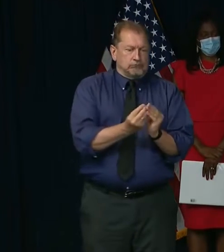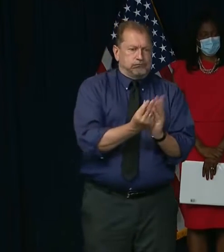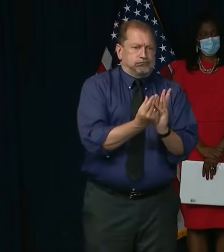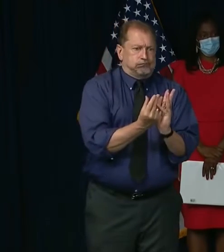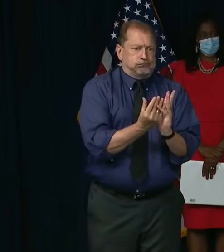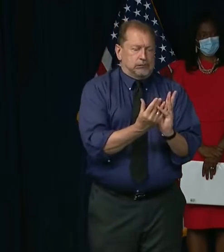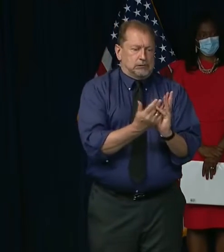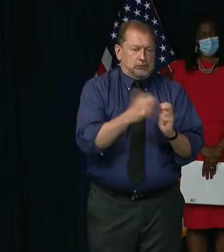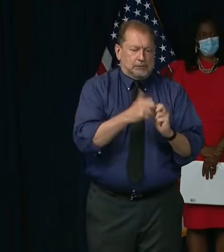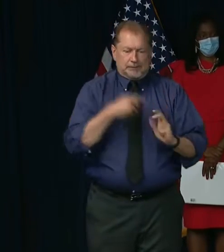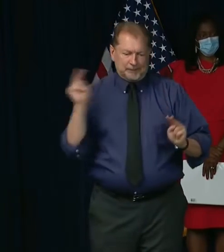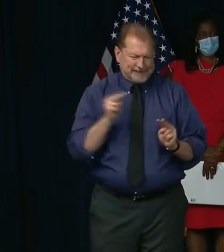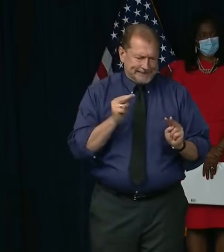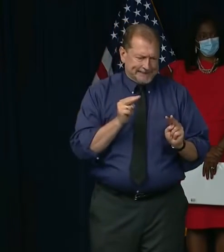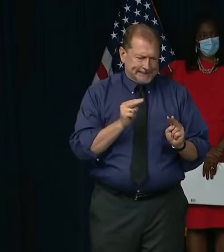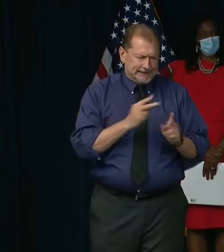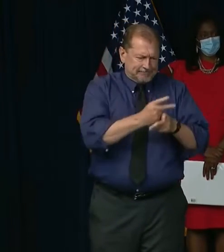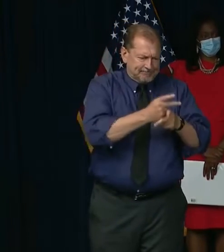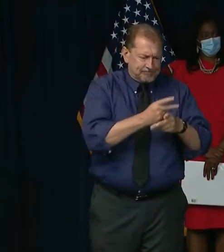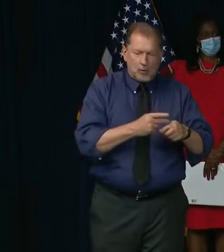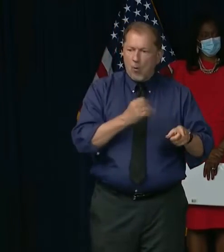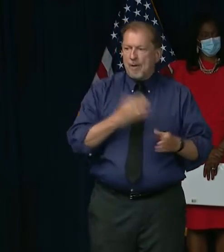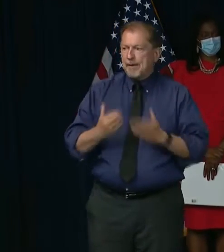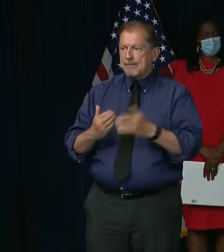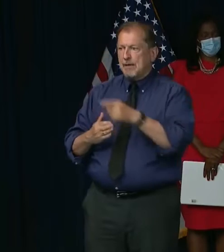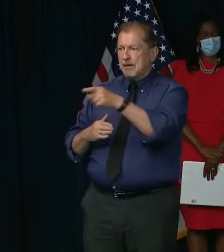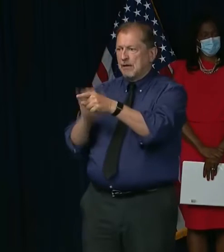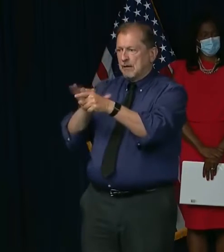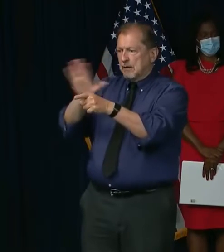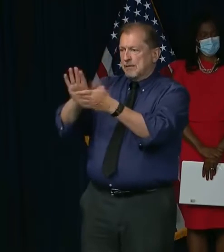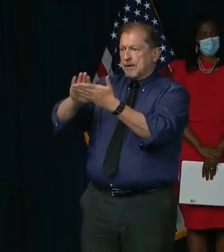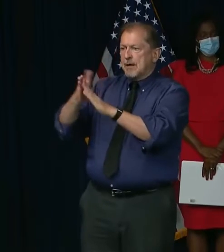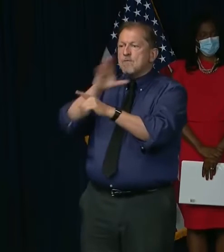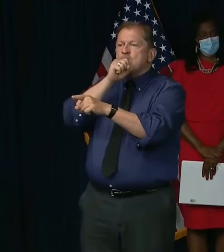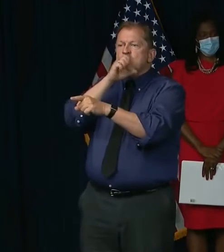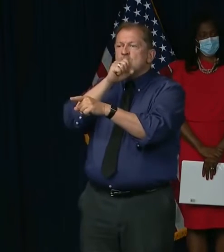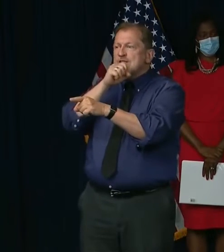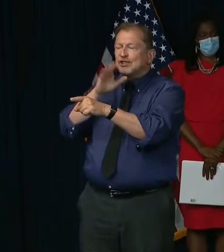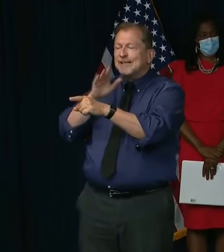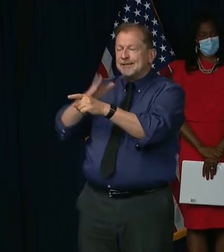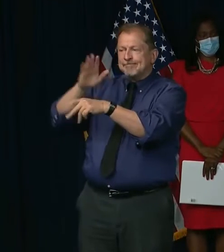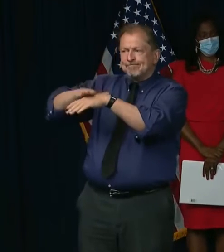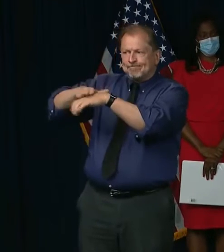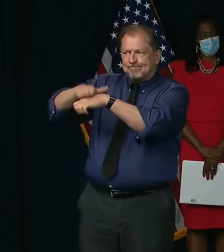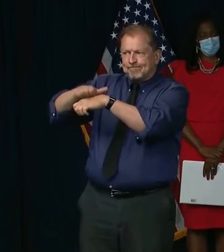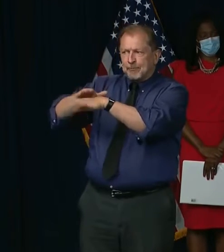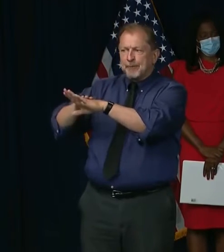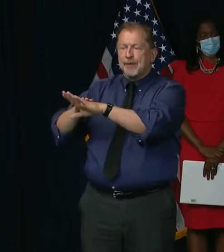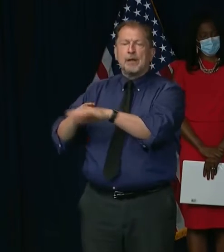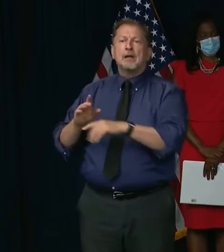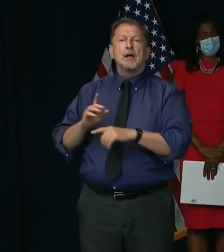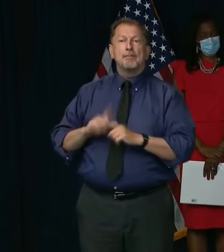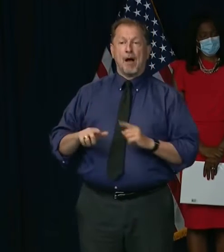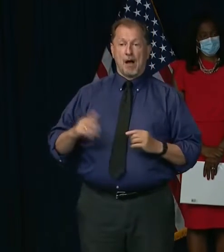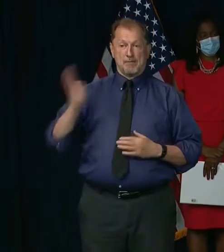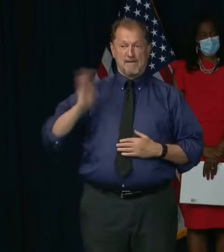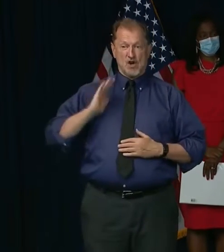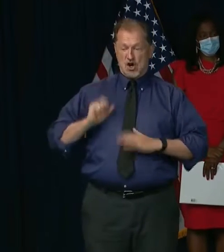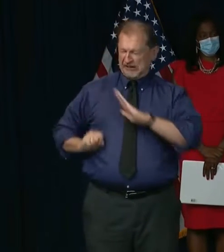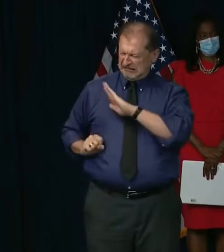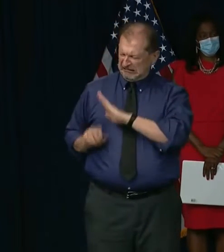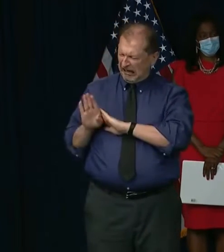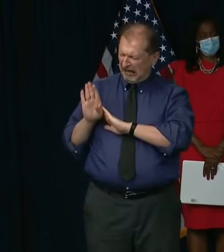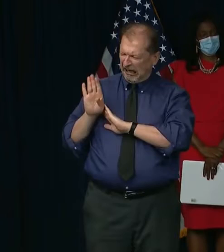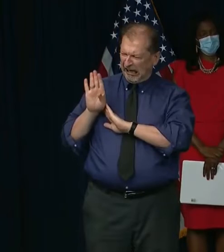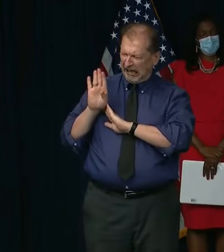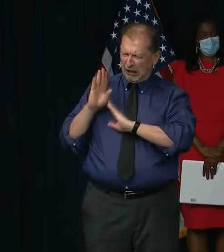an earlier phase or turn a county orange on the new website. But what we must avoid is a conflagration that sends